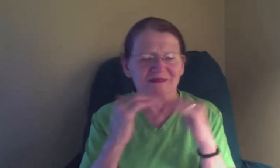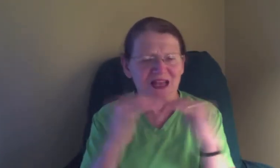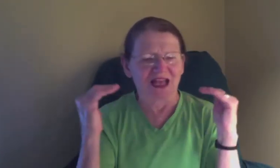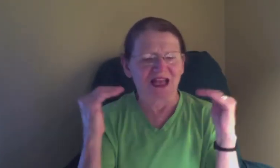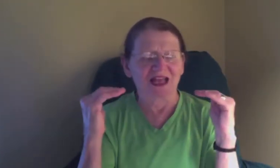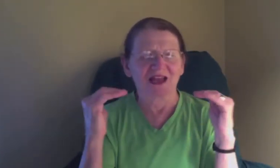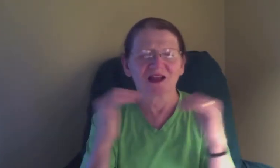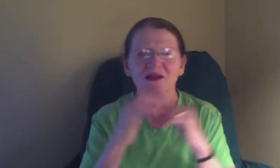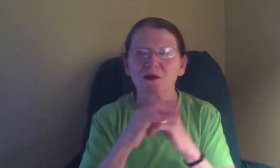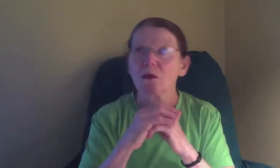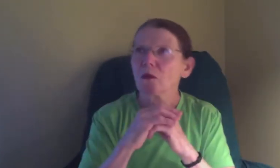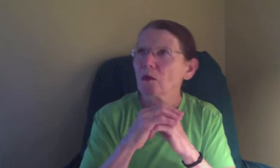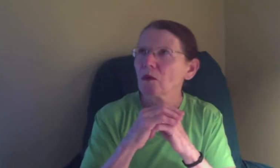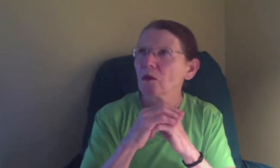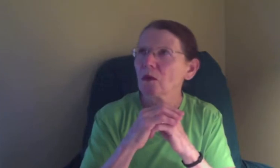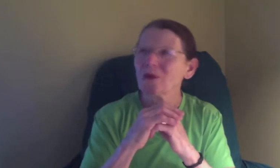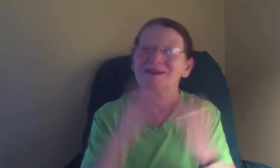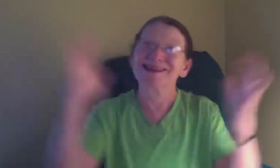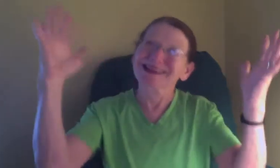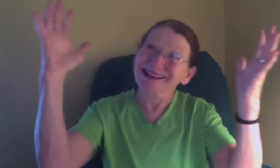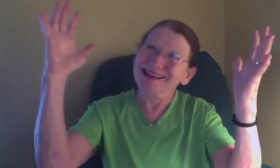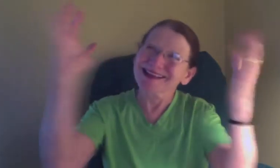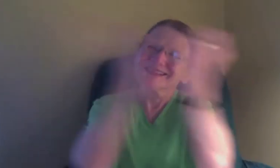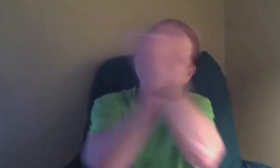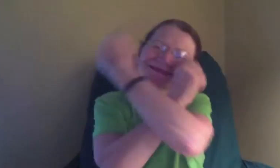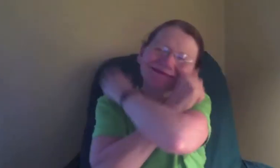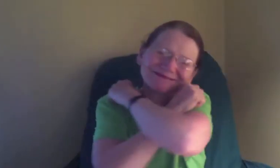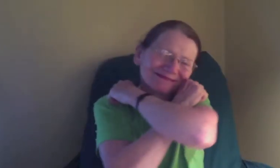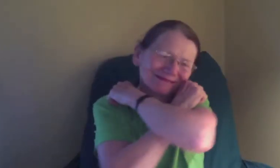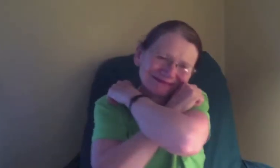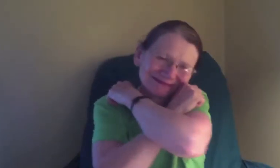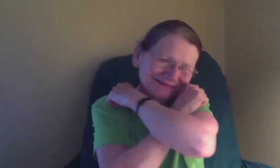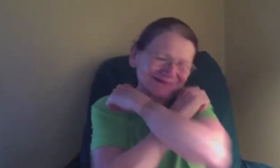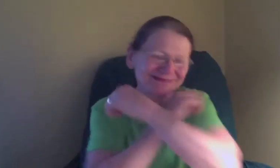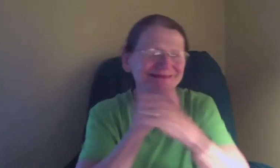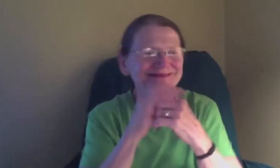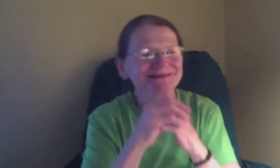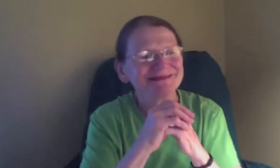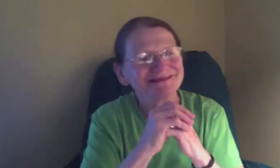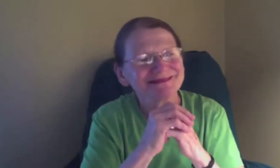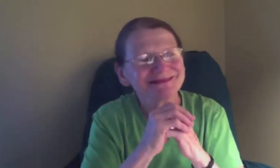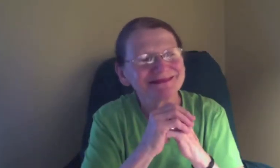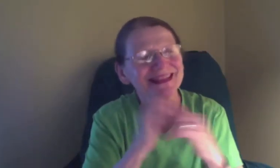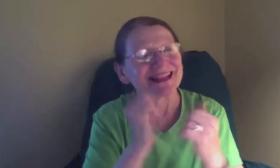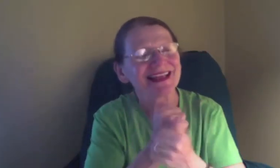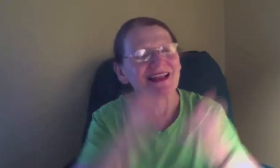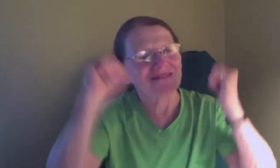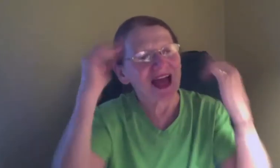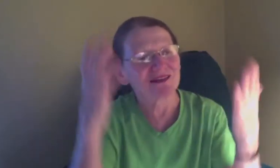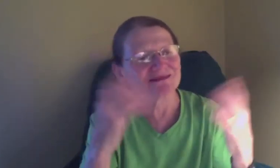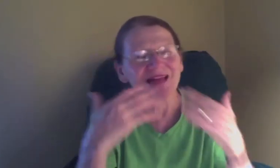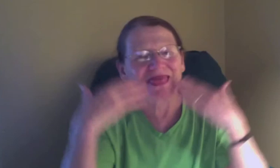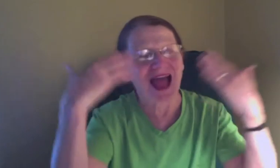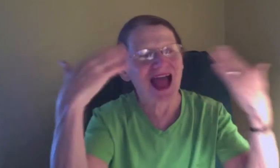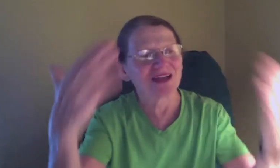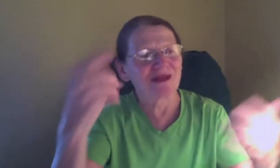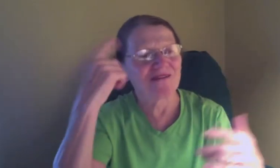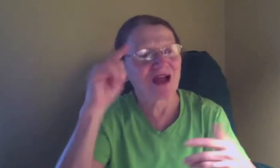I don't know if it was bad, but